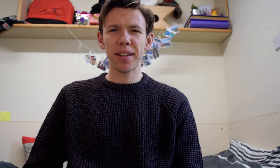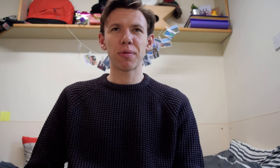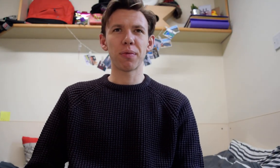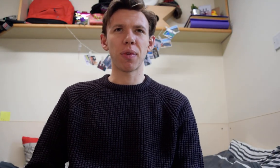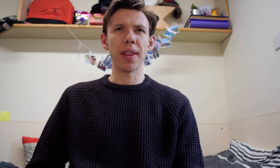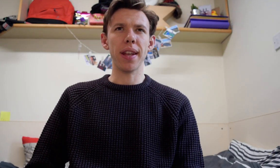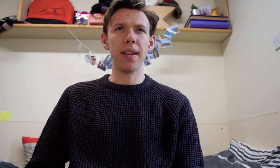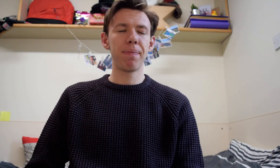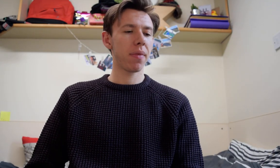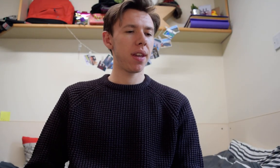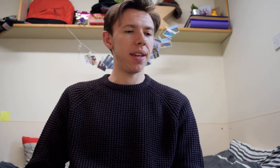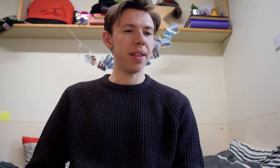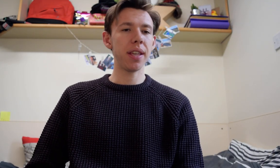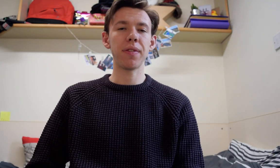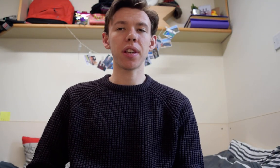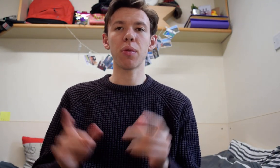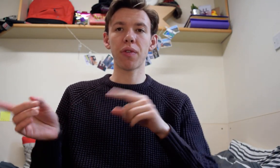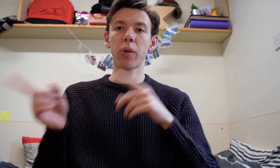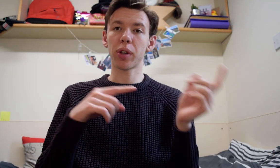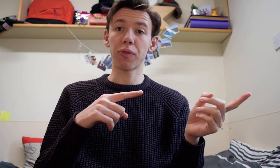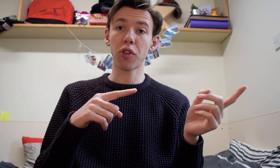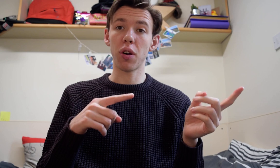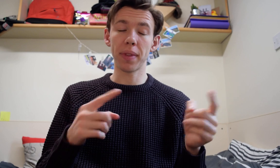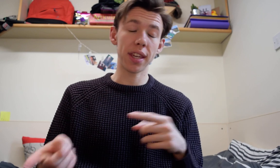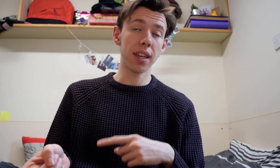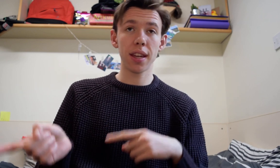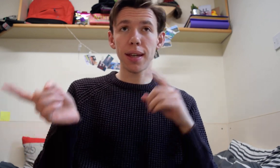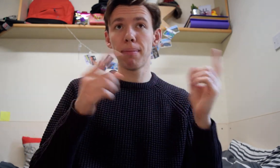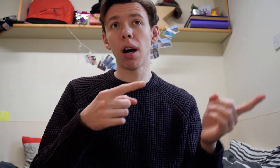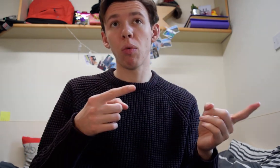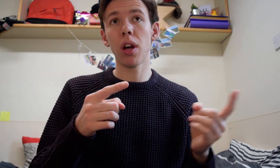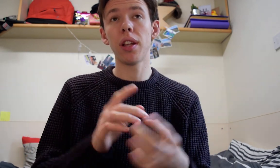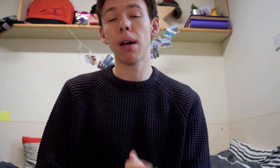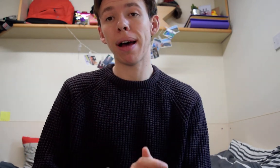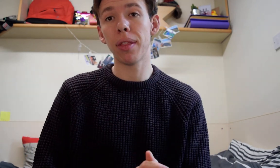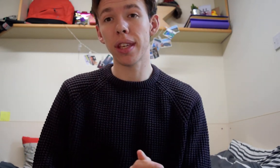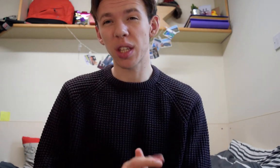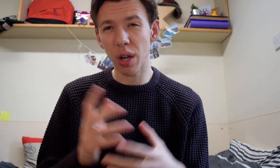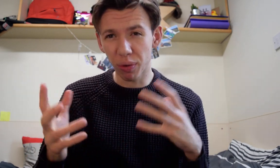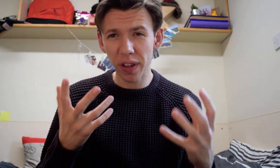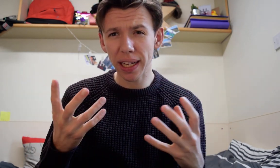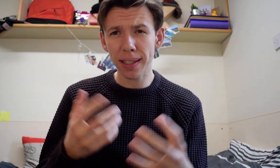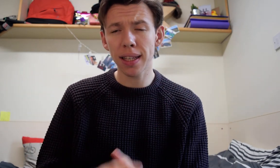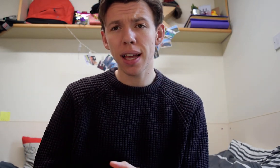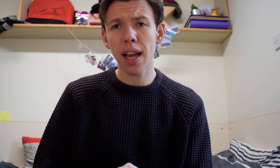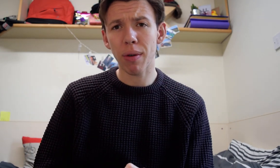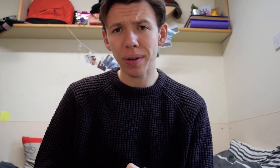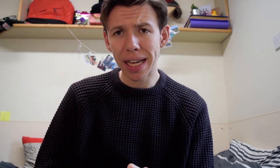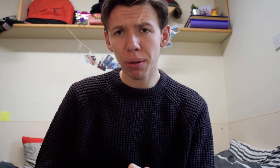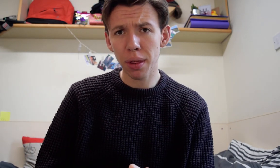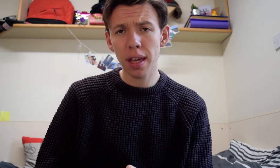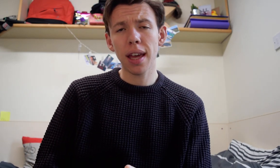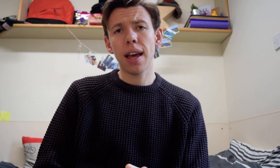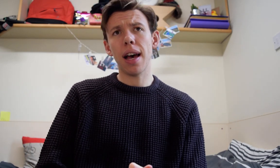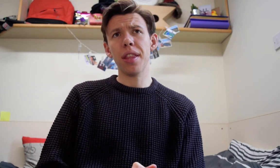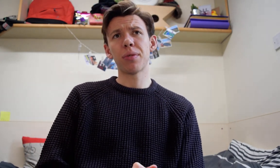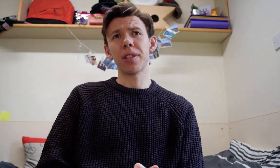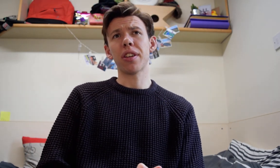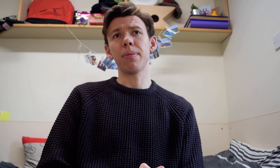right then in this video we're following on from the part one about the general feelings around health this one is going to be